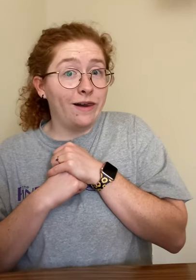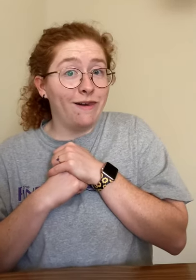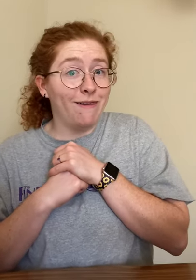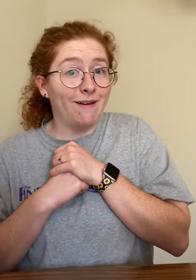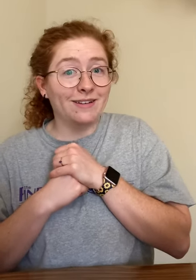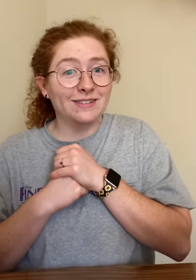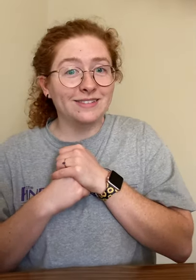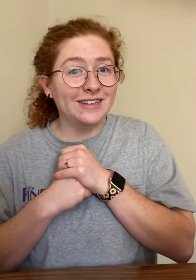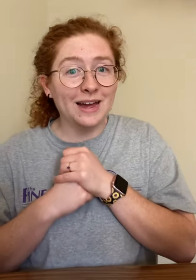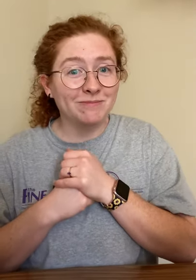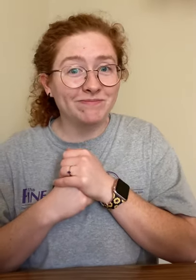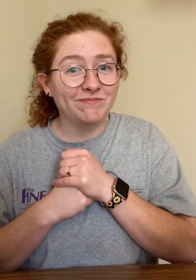Yeah,